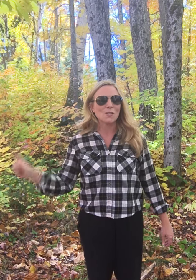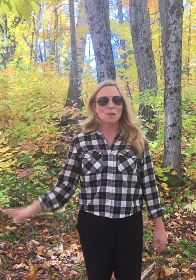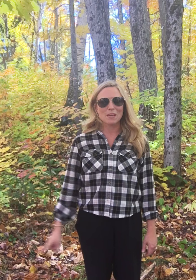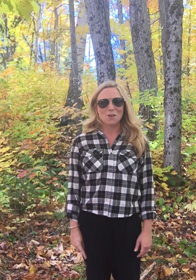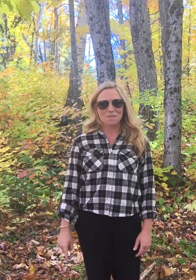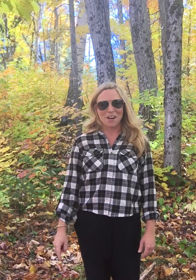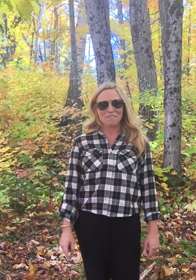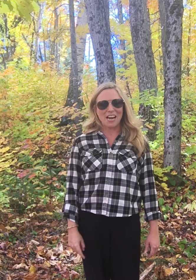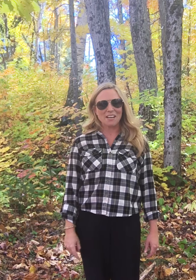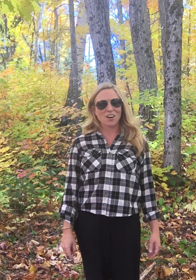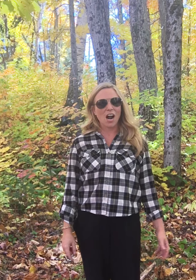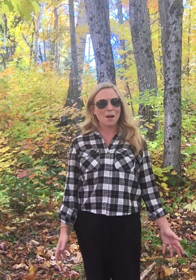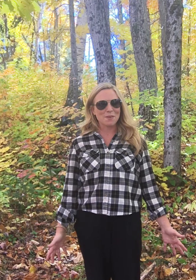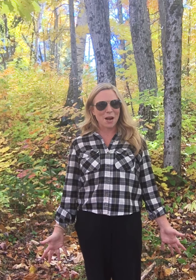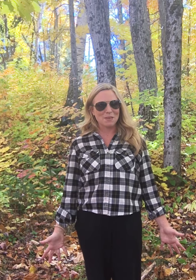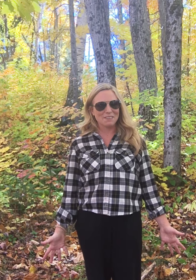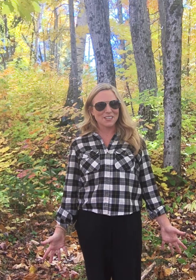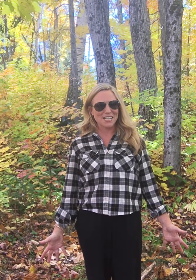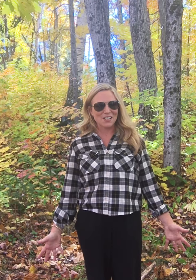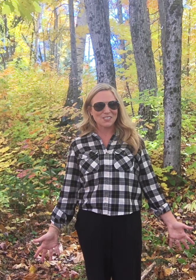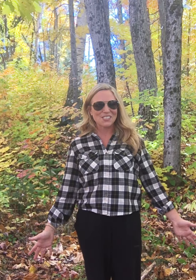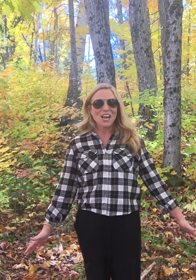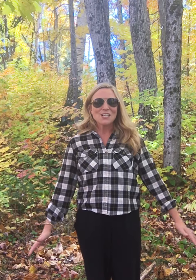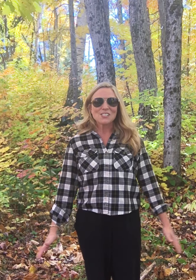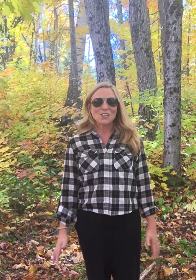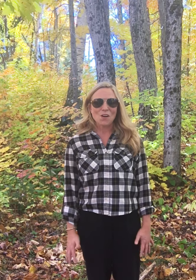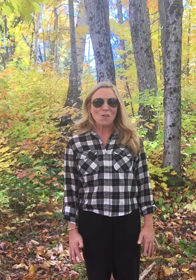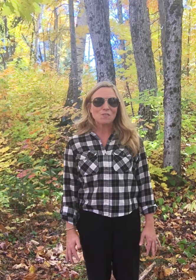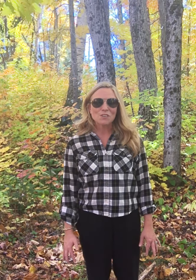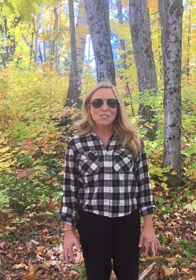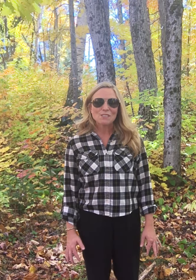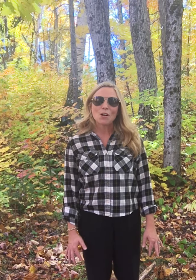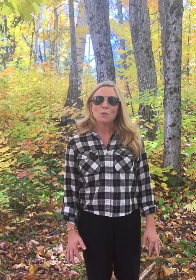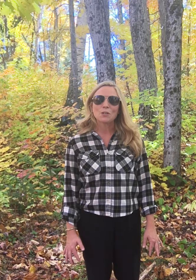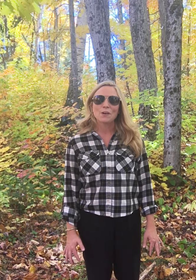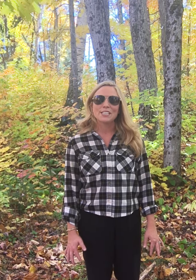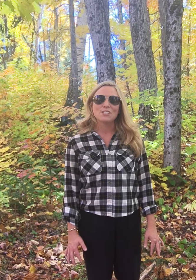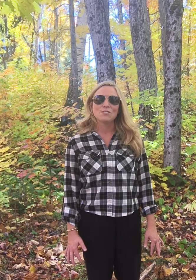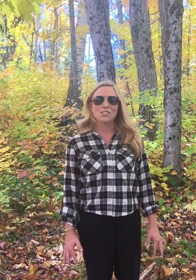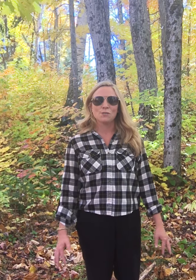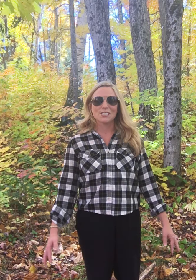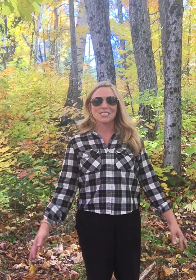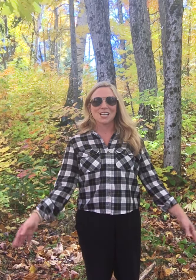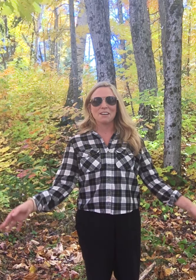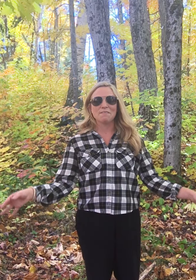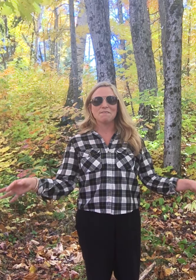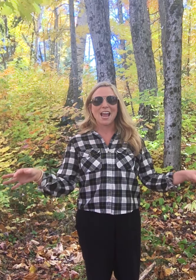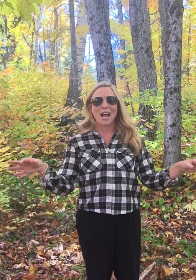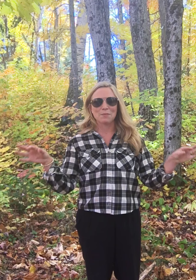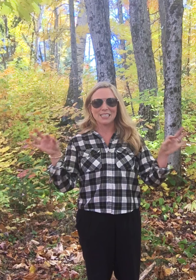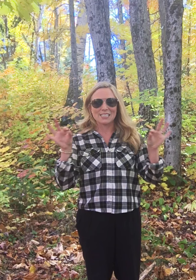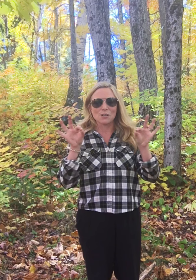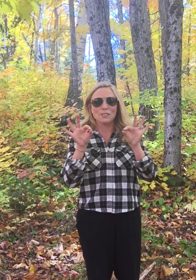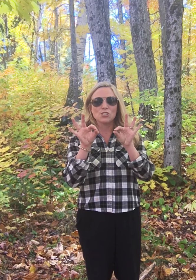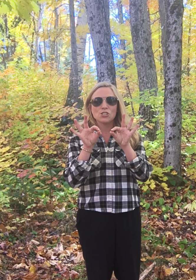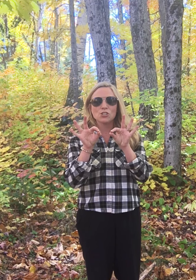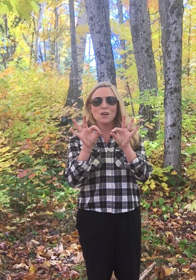that you can be notified of any of our upcoming videos. So first of all we're going to use the sign family. So it's two